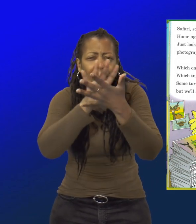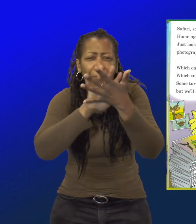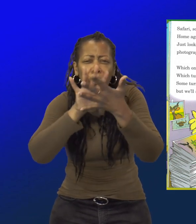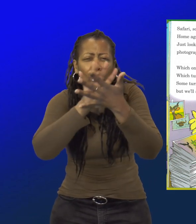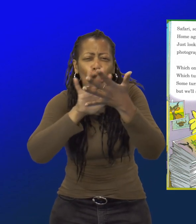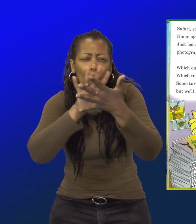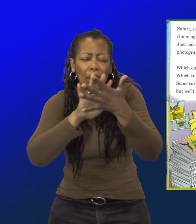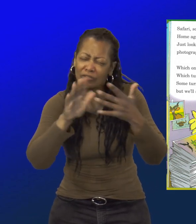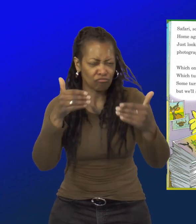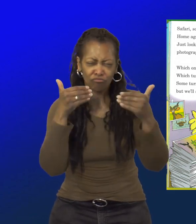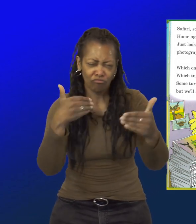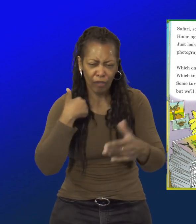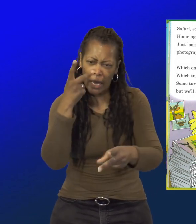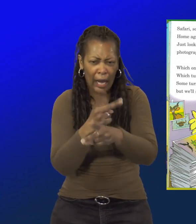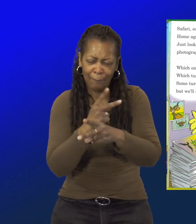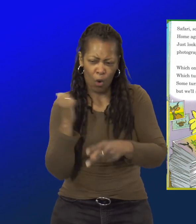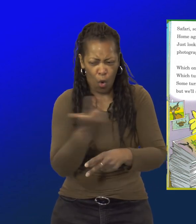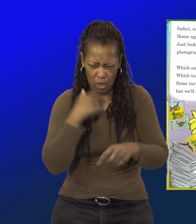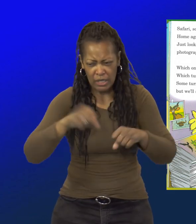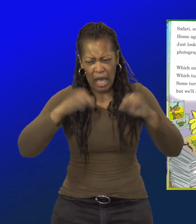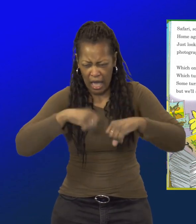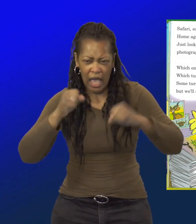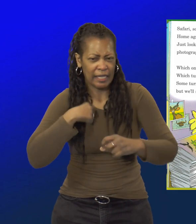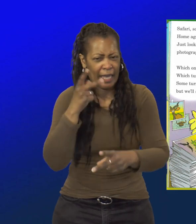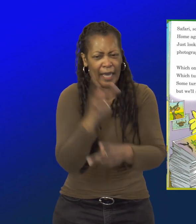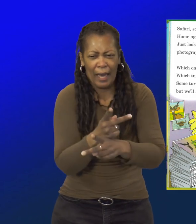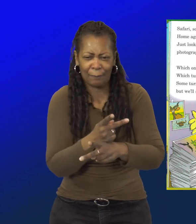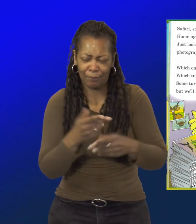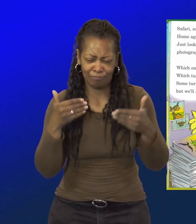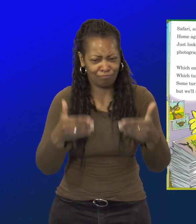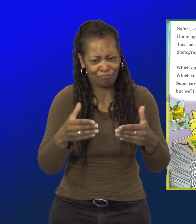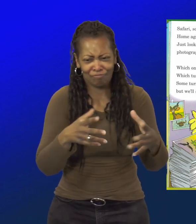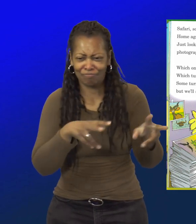Some turned out all fuzzy. But we'll save the rest.